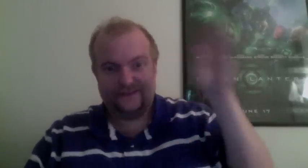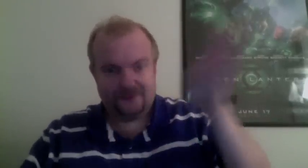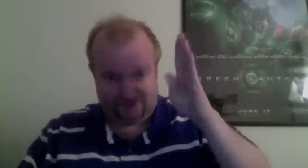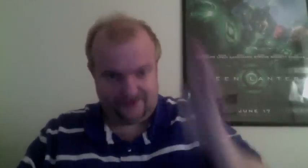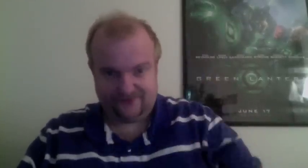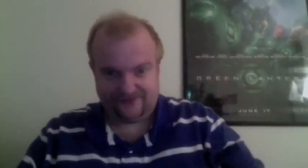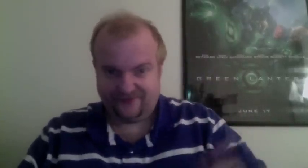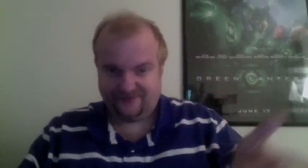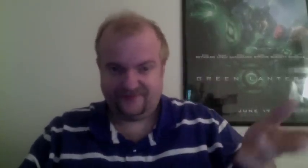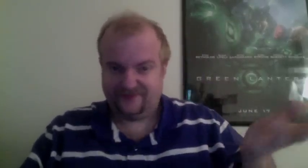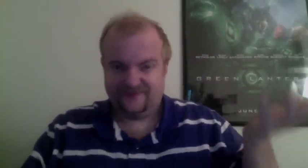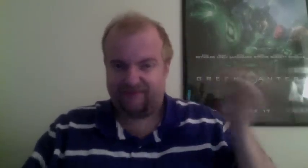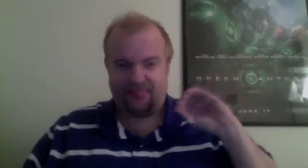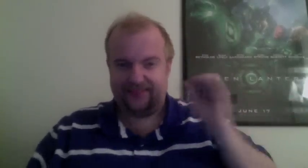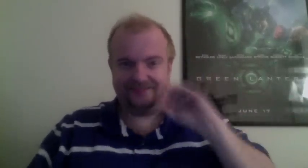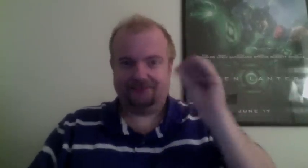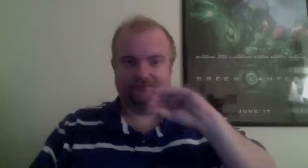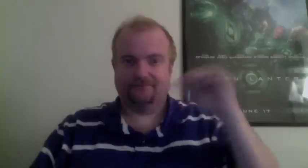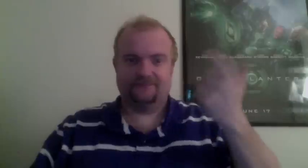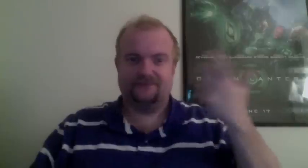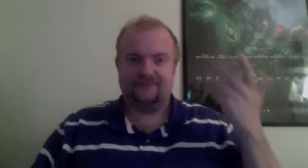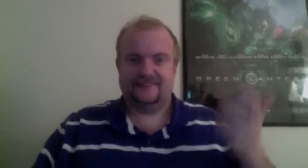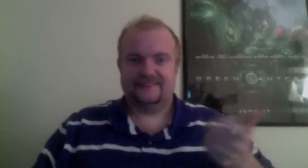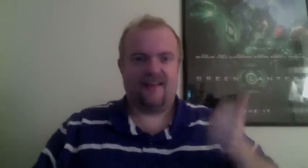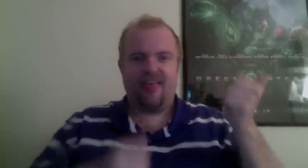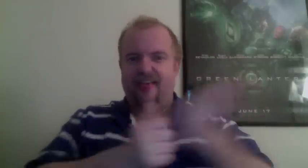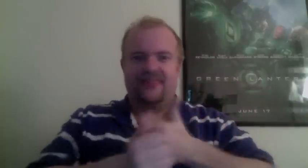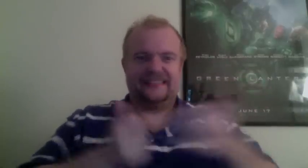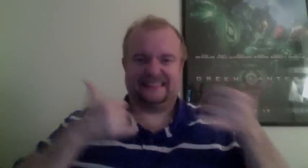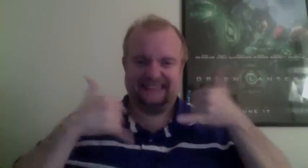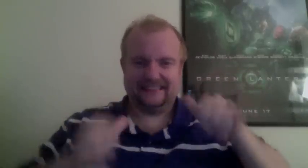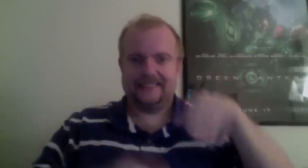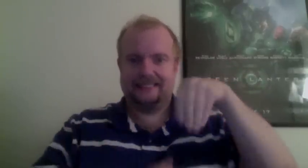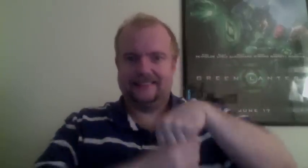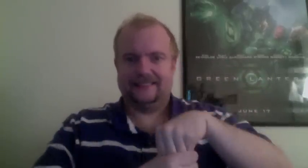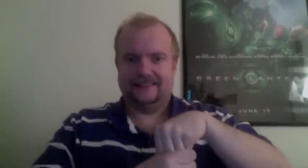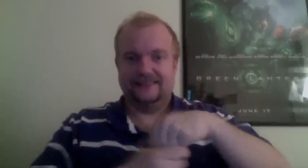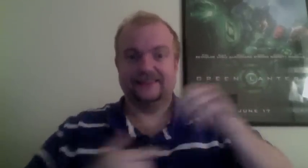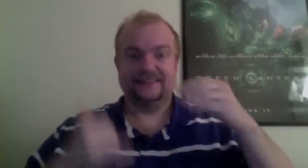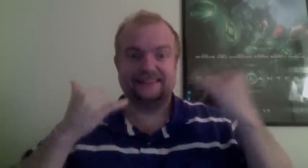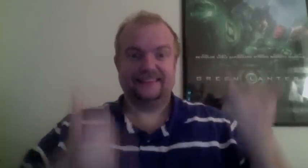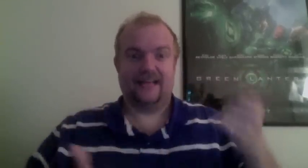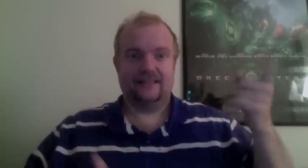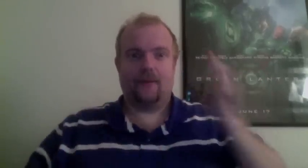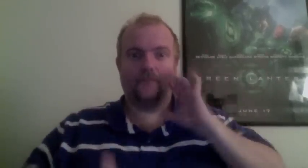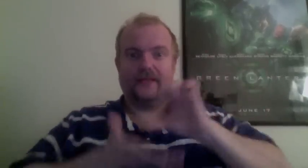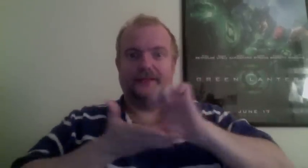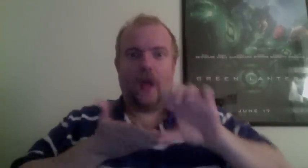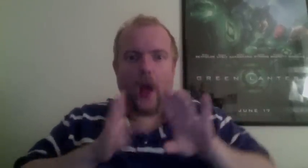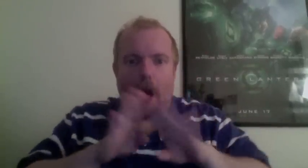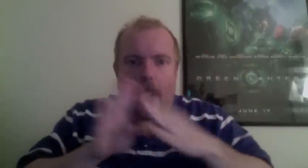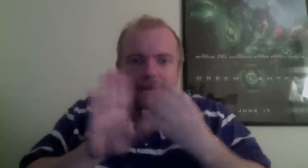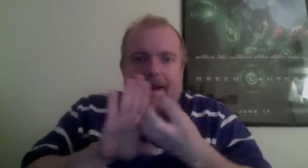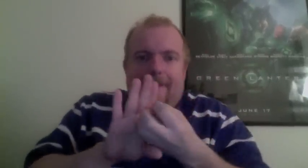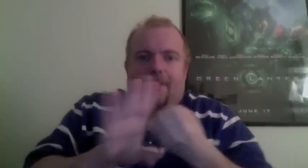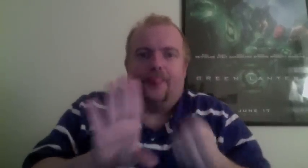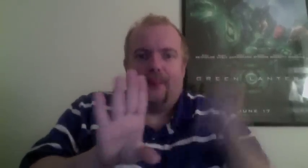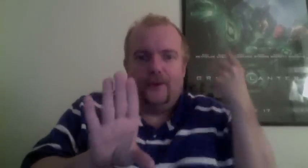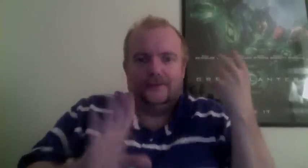new or worsening heart failure have occurred. Before starting Humira, your doctor should test you for TB. Ask your doctor if you live in or have been to a region where certain